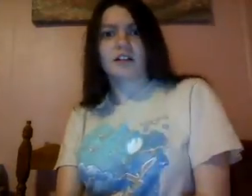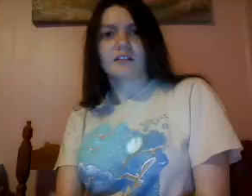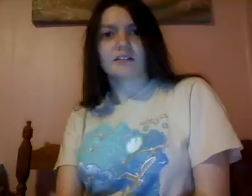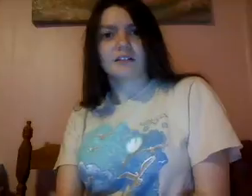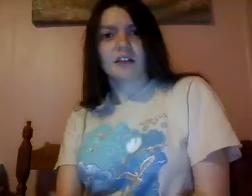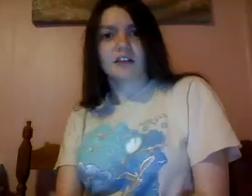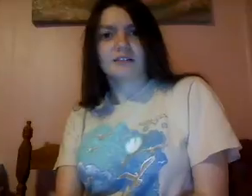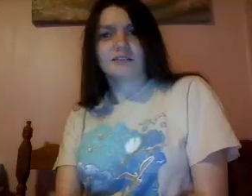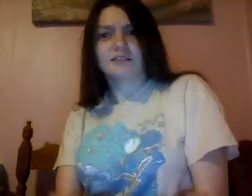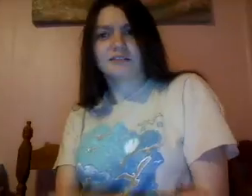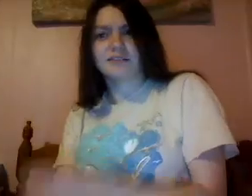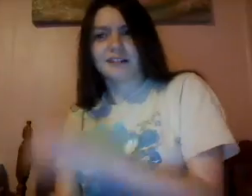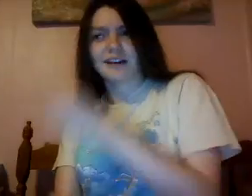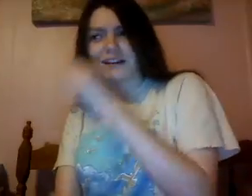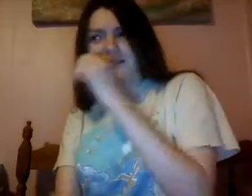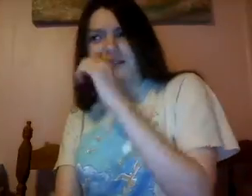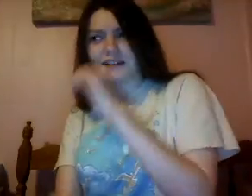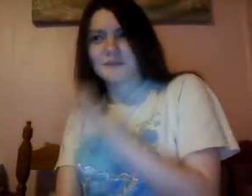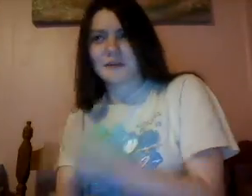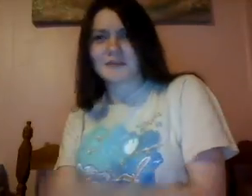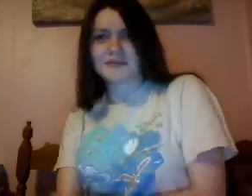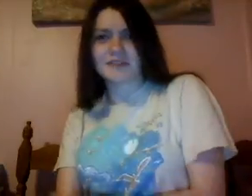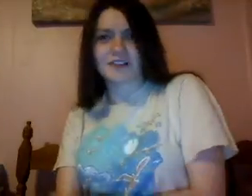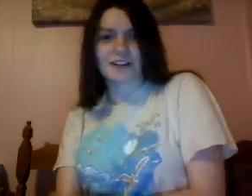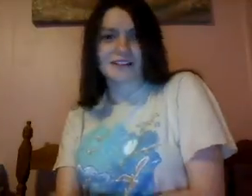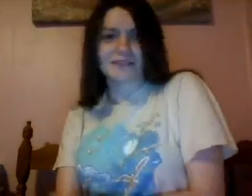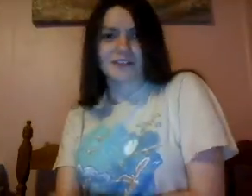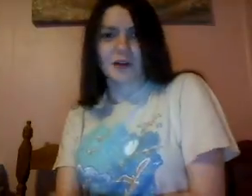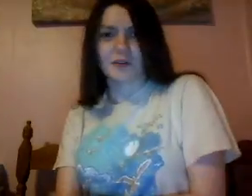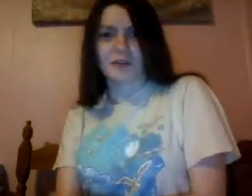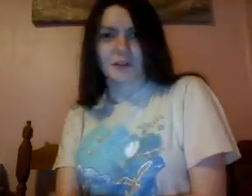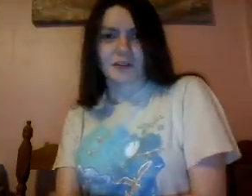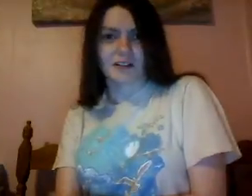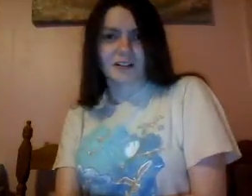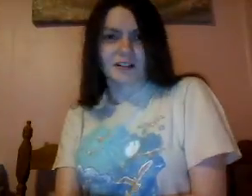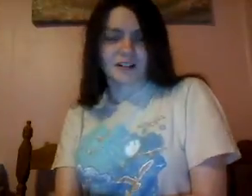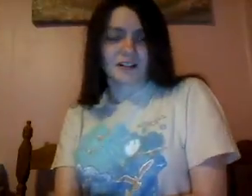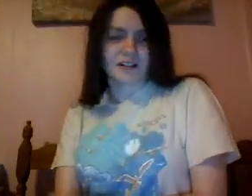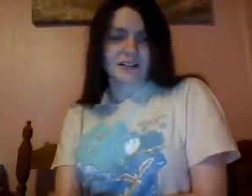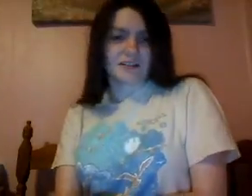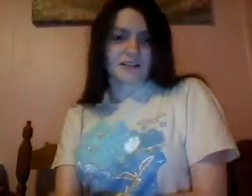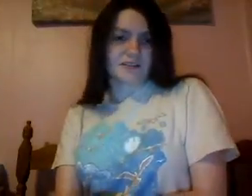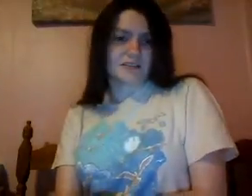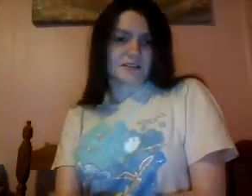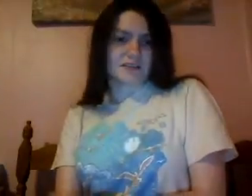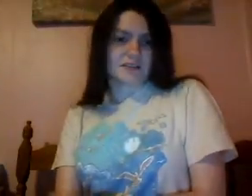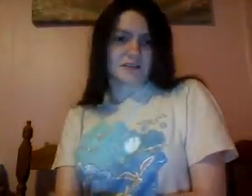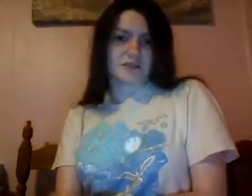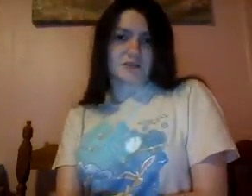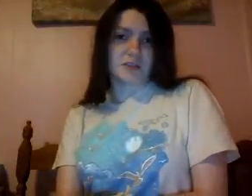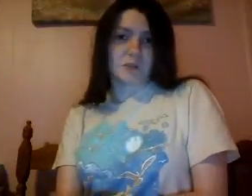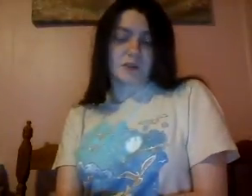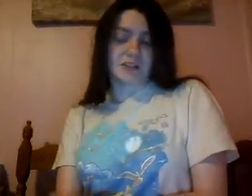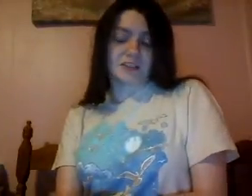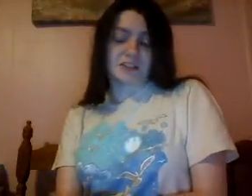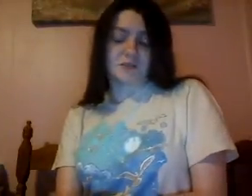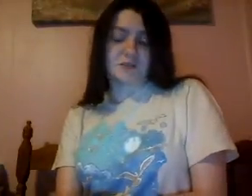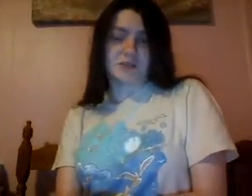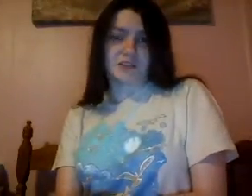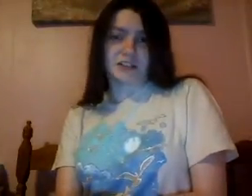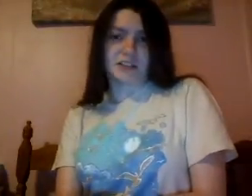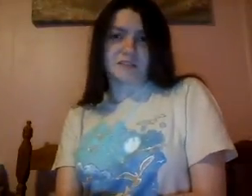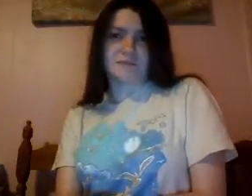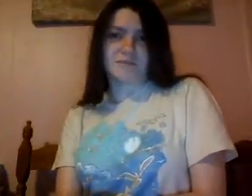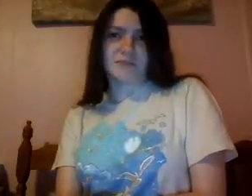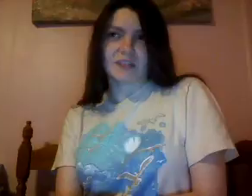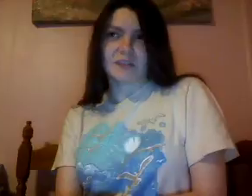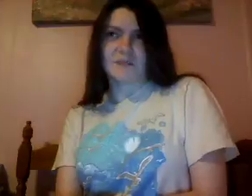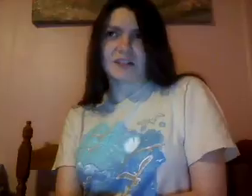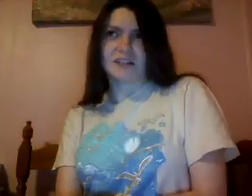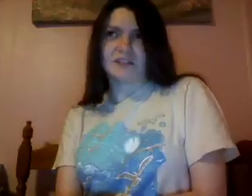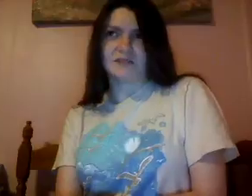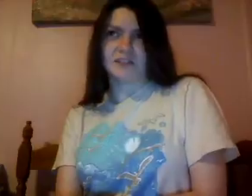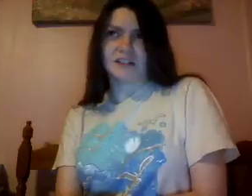Did I? I didn't write any poems for there. I didn't go to Twitter. It's really weird because I'm usually obsessively